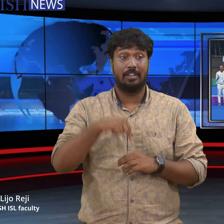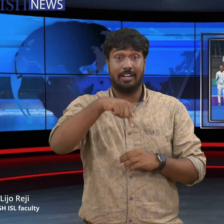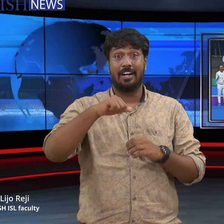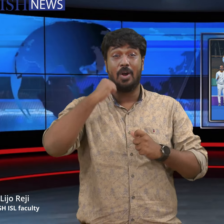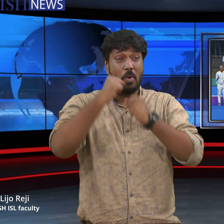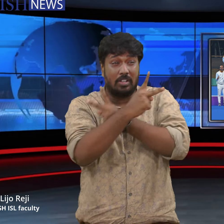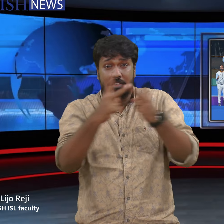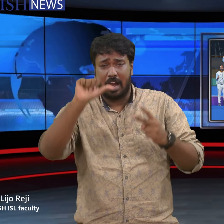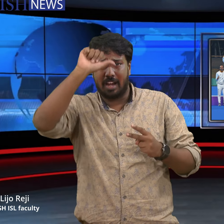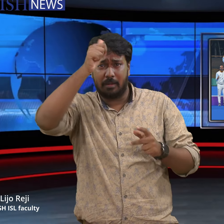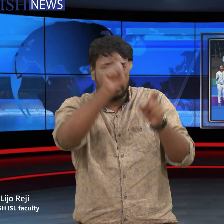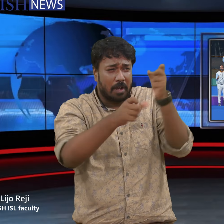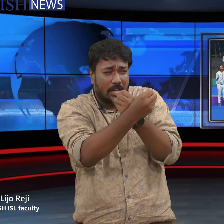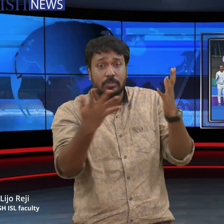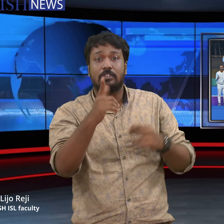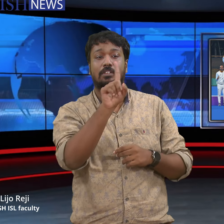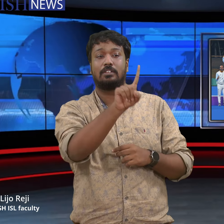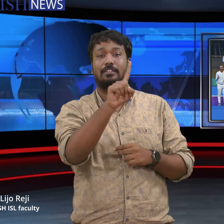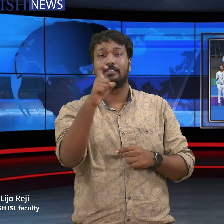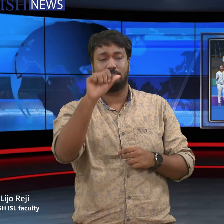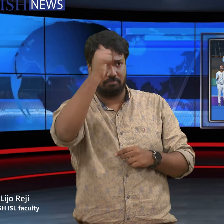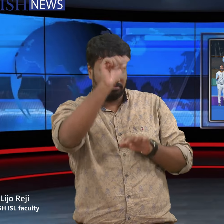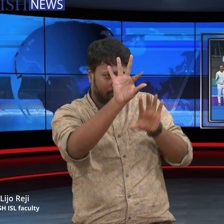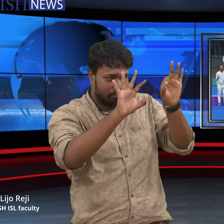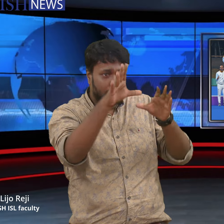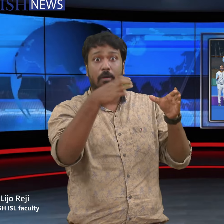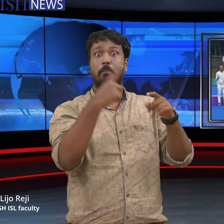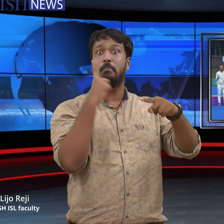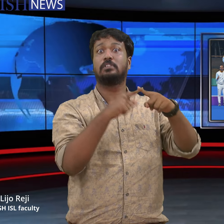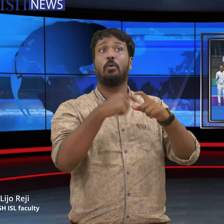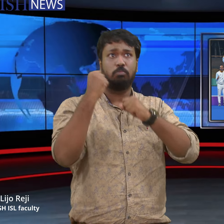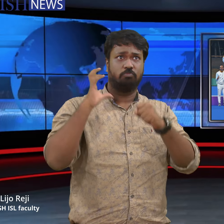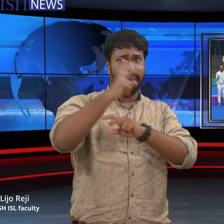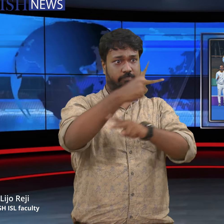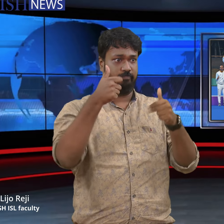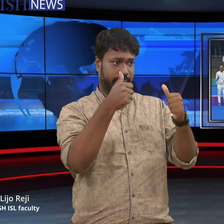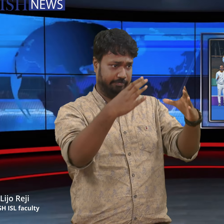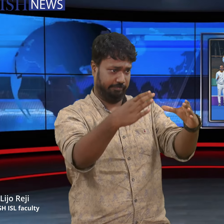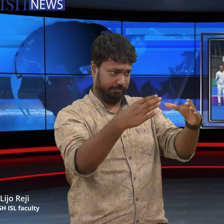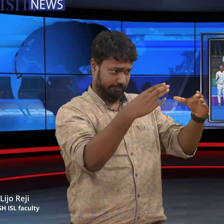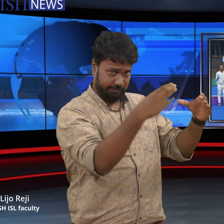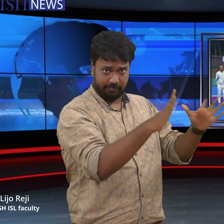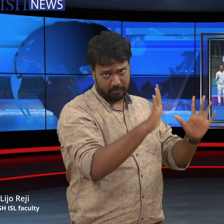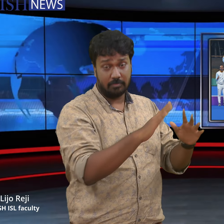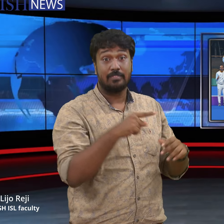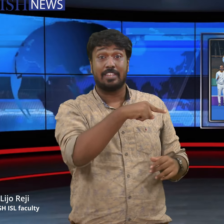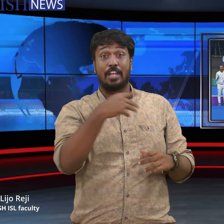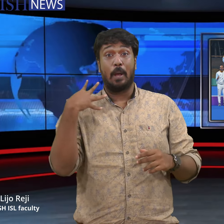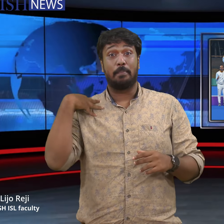cleared the final contingent that also features 140 support staff and officials, of which 72 have been approved at the